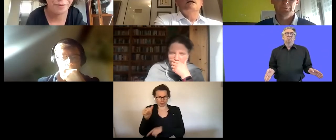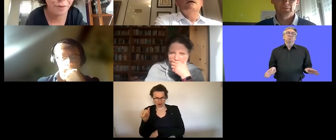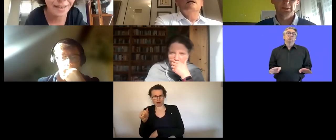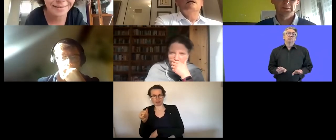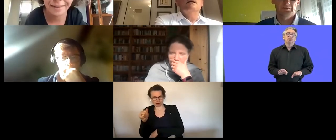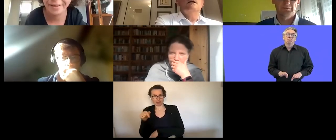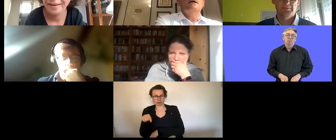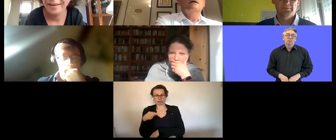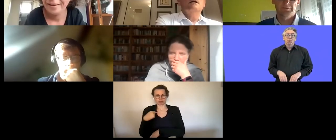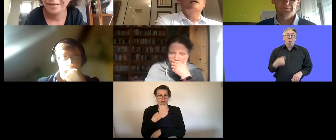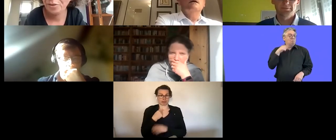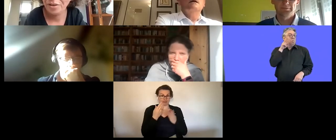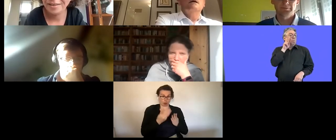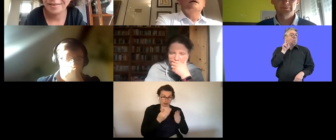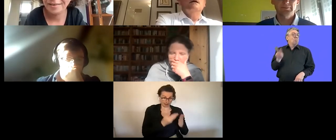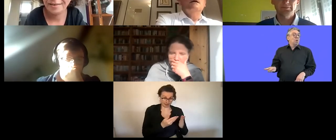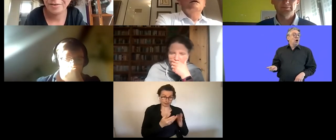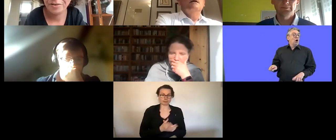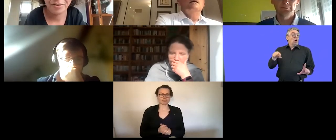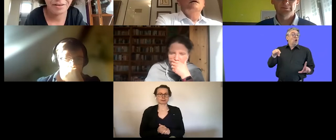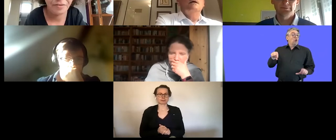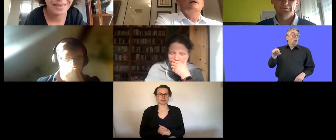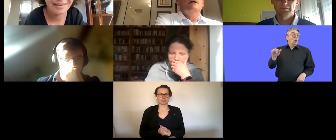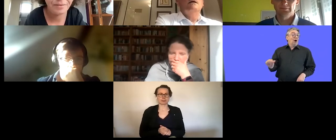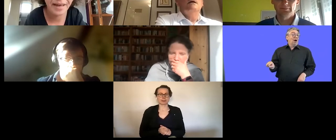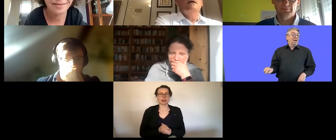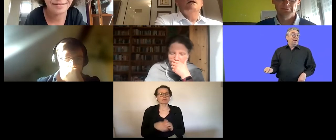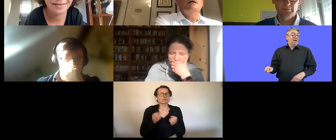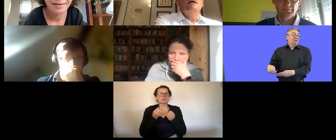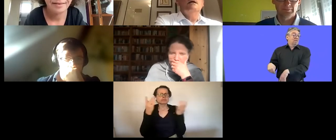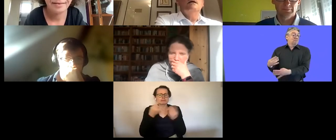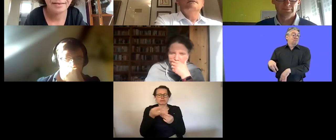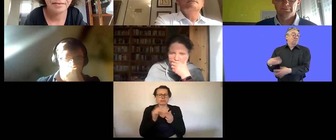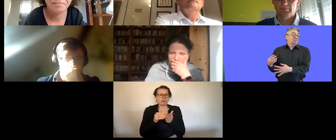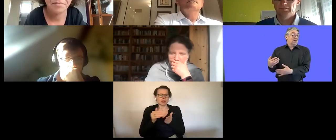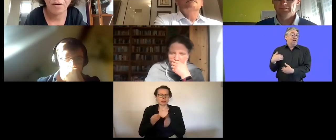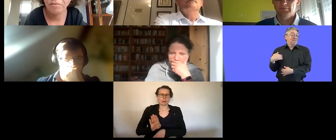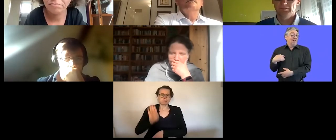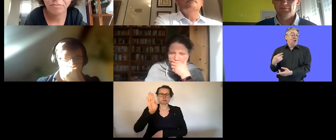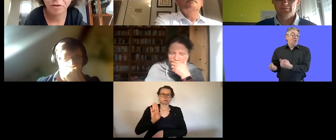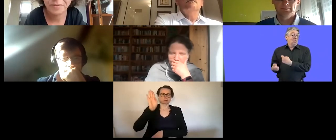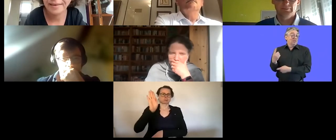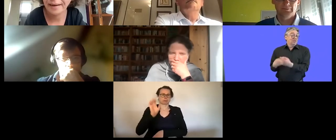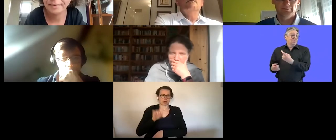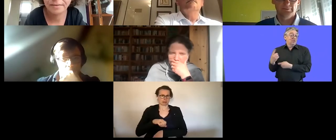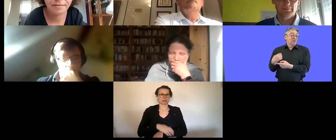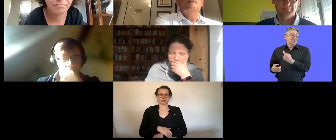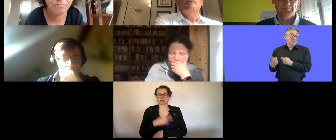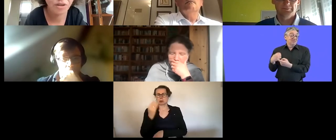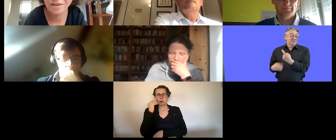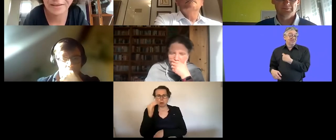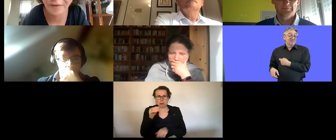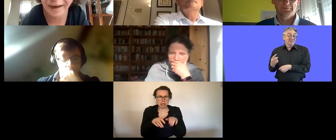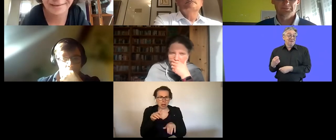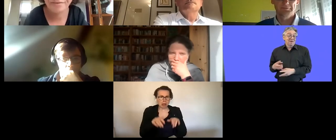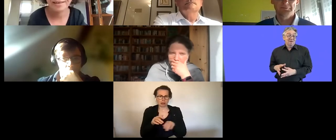a section we already have a few questions piling up and you can definitely uh